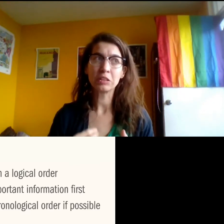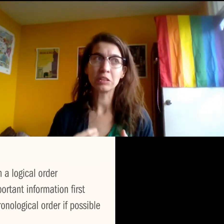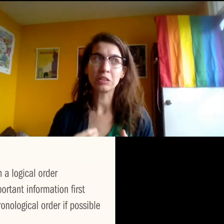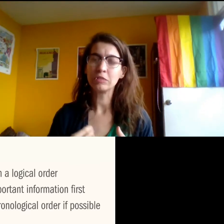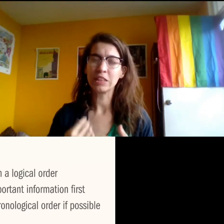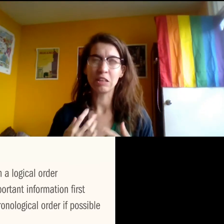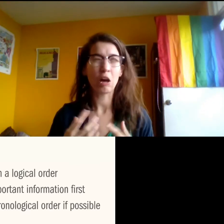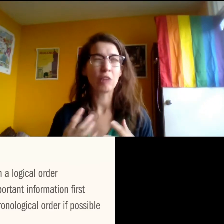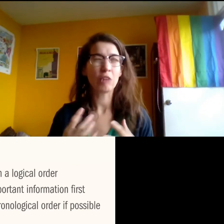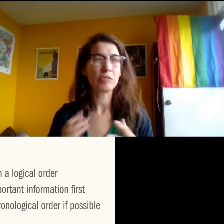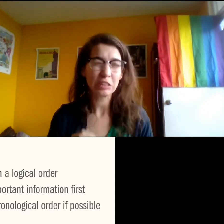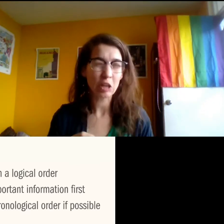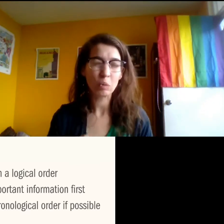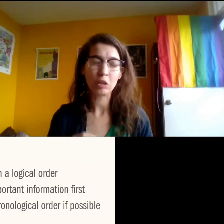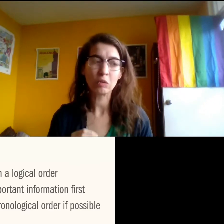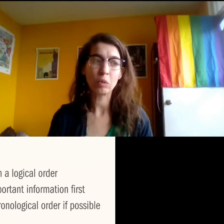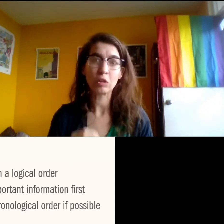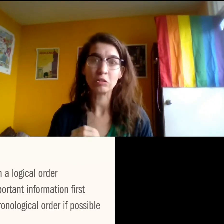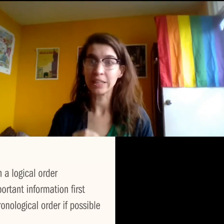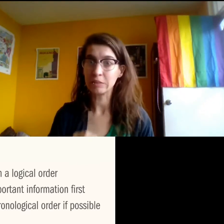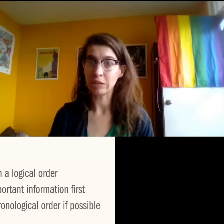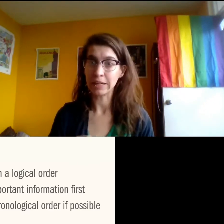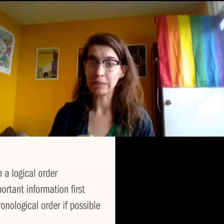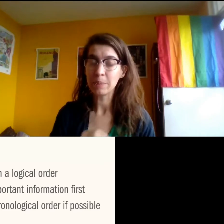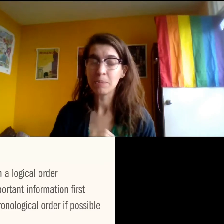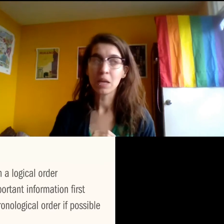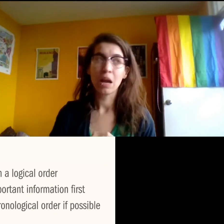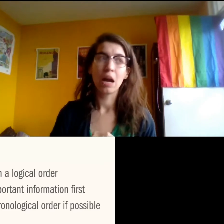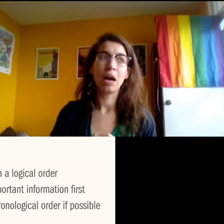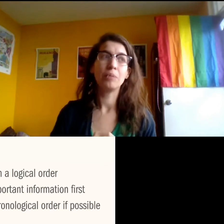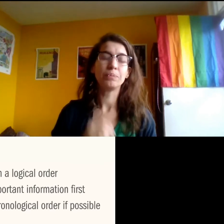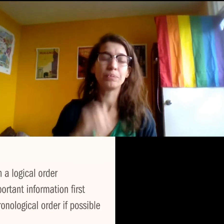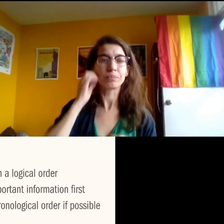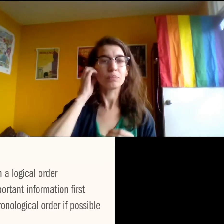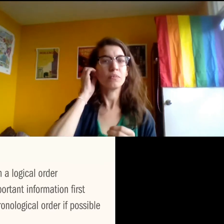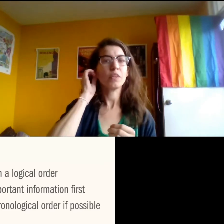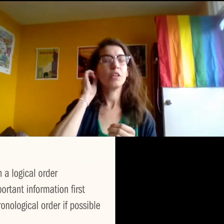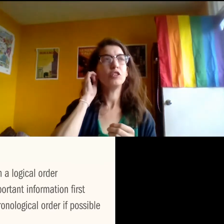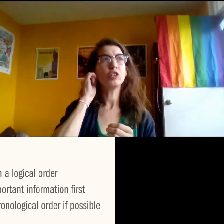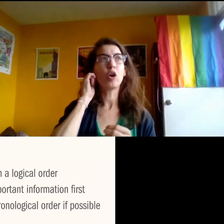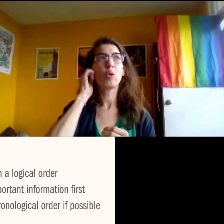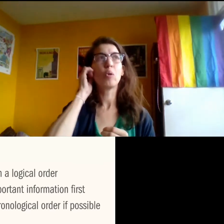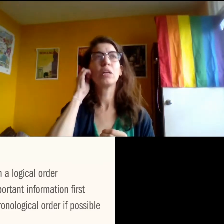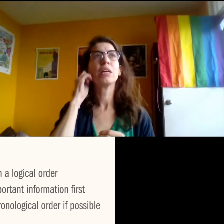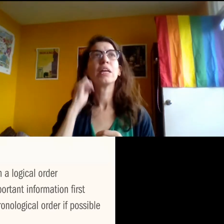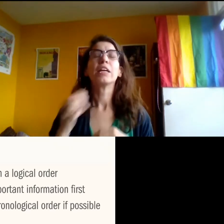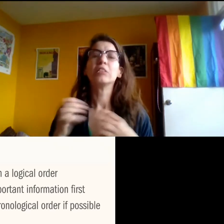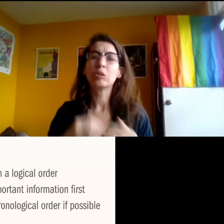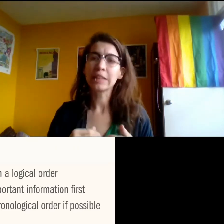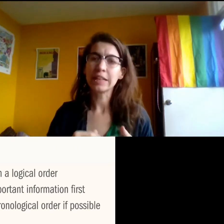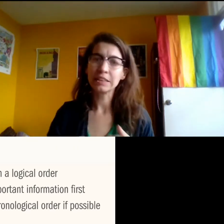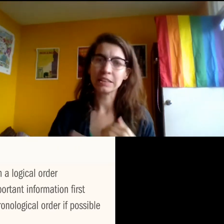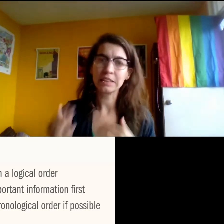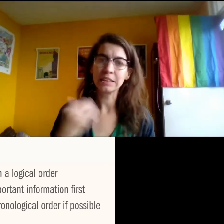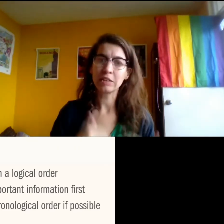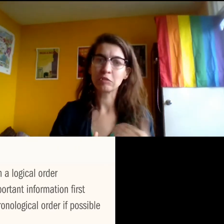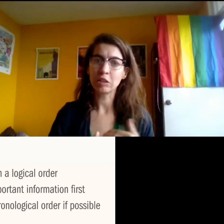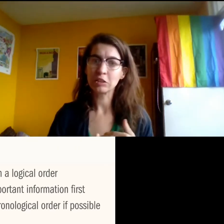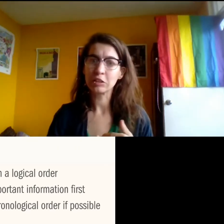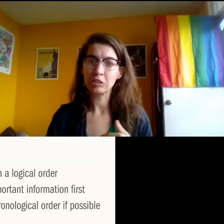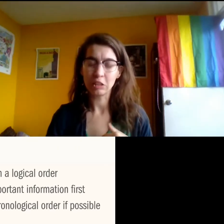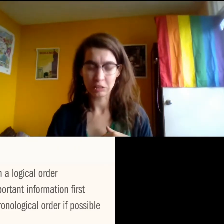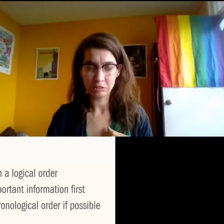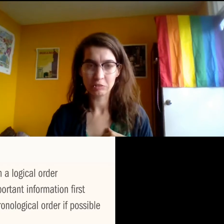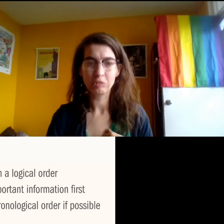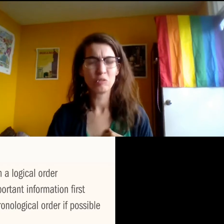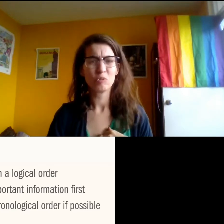off. It often does not work for creative writing. Um, so in those cases, instead of